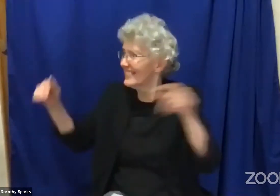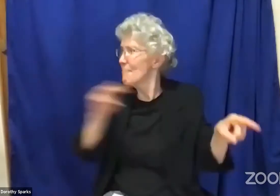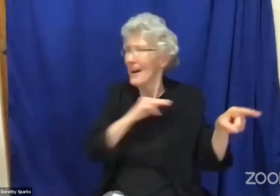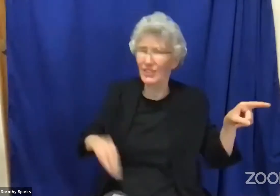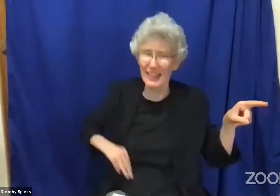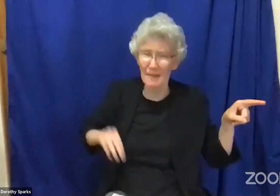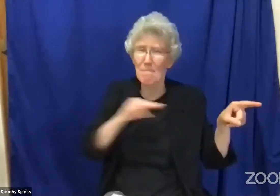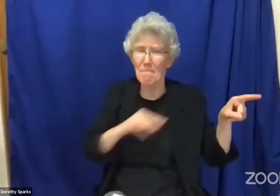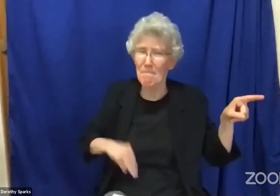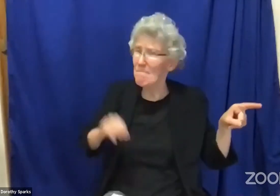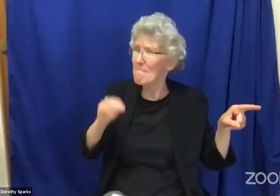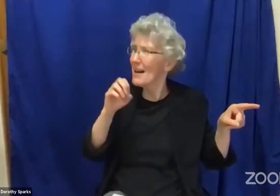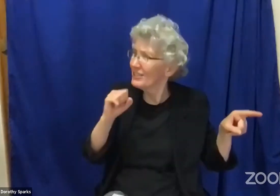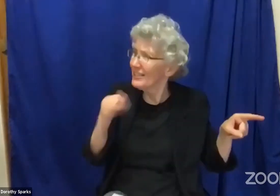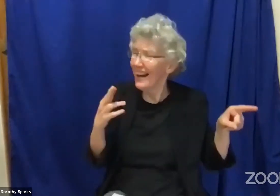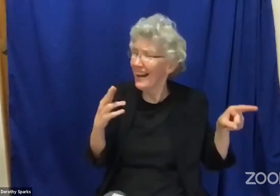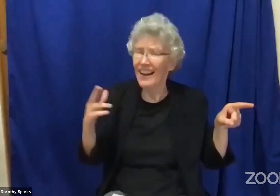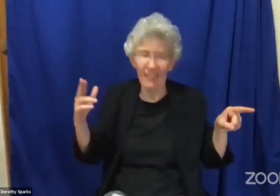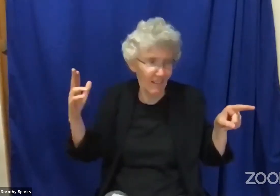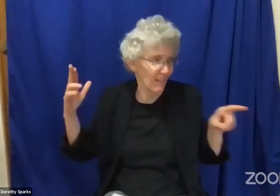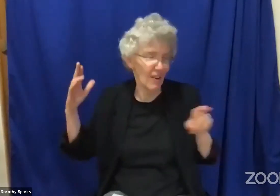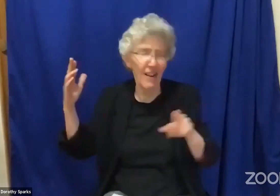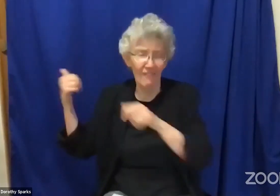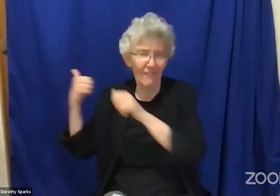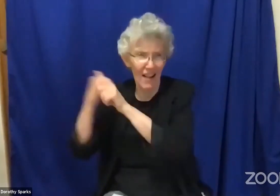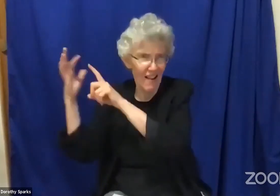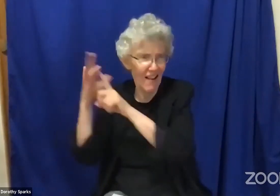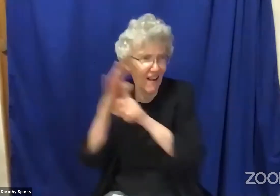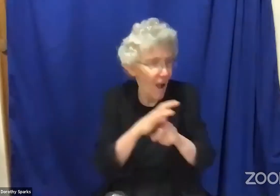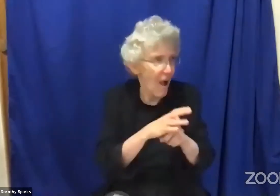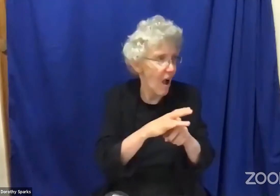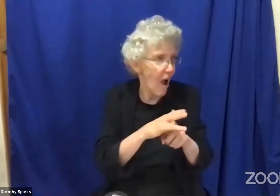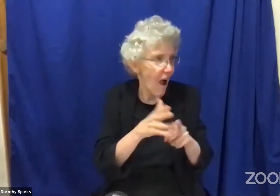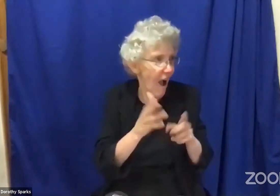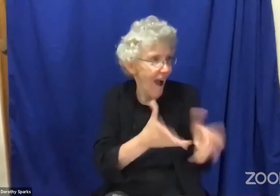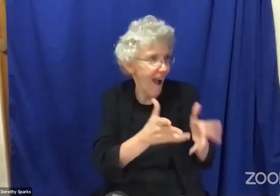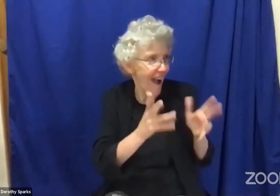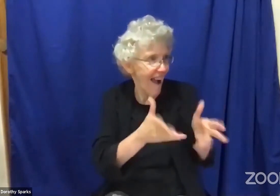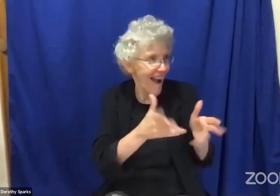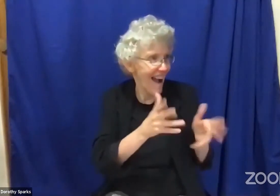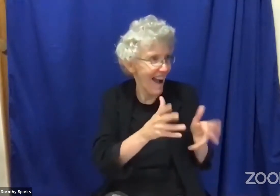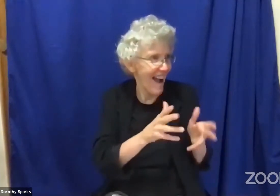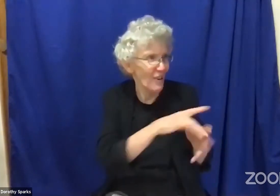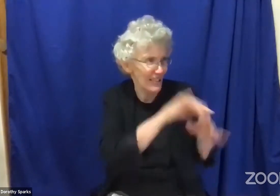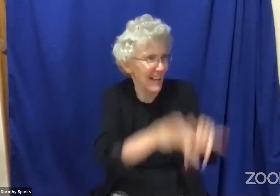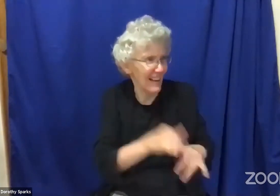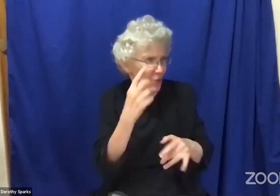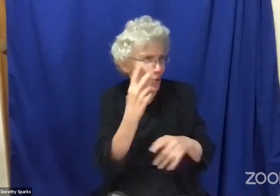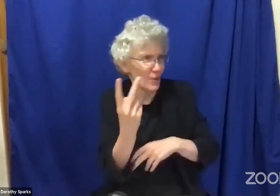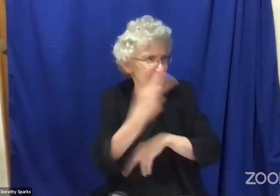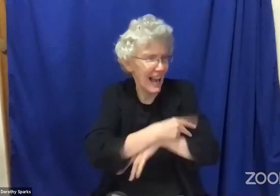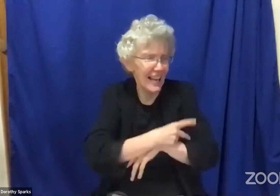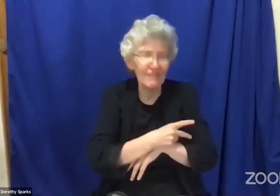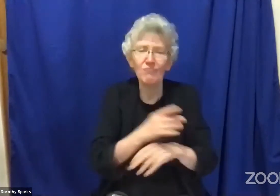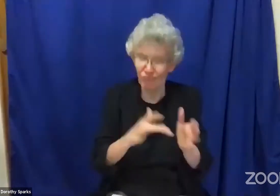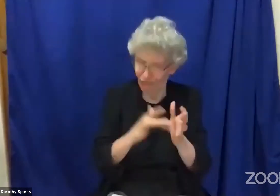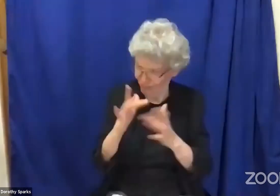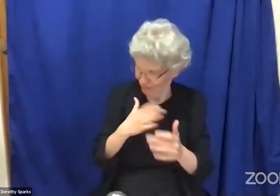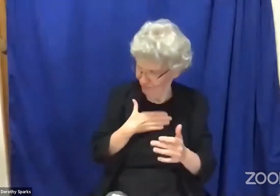took the time to meet with her and share with her she ran to the town and brought people